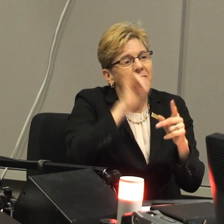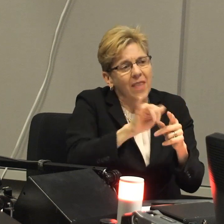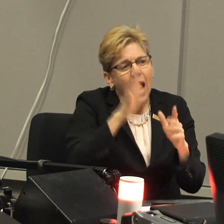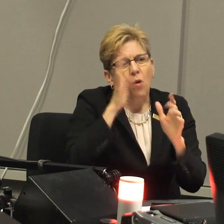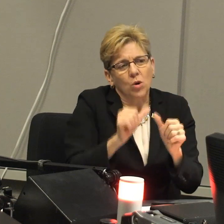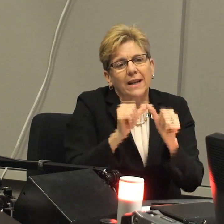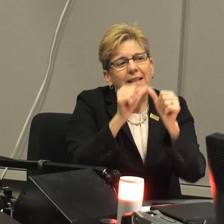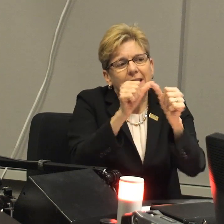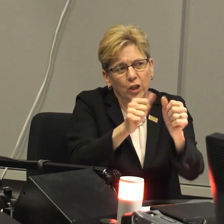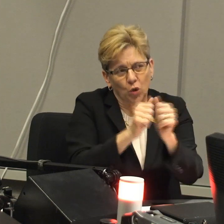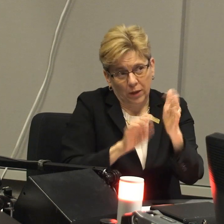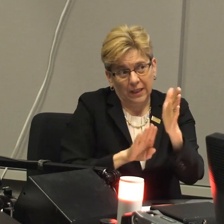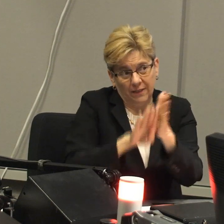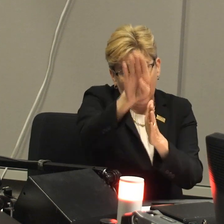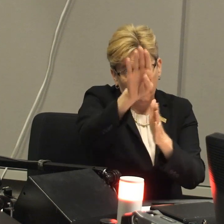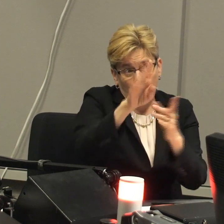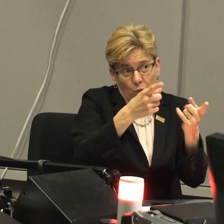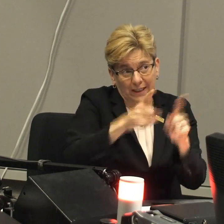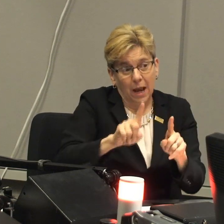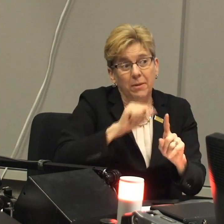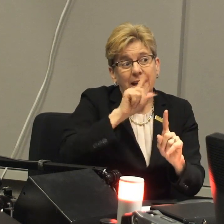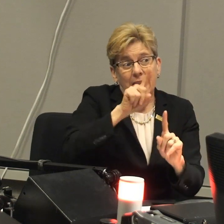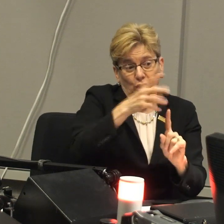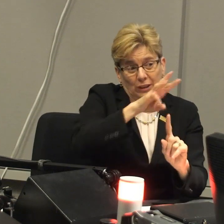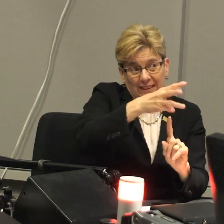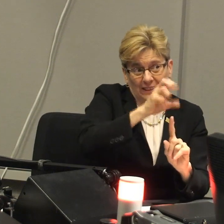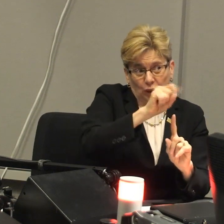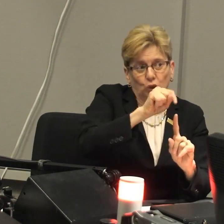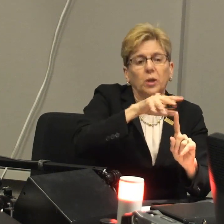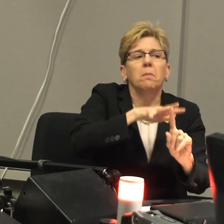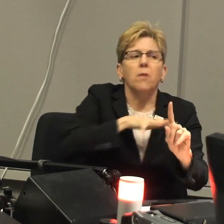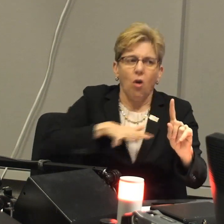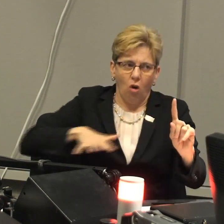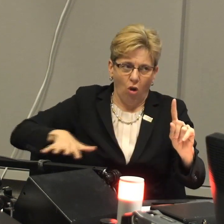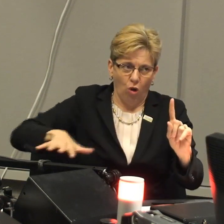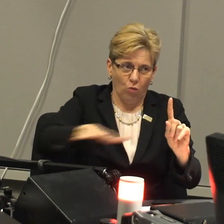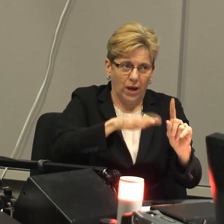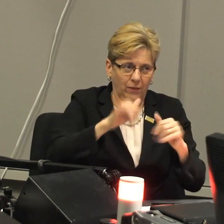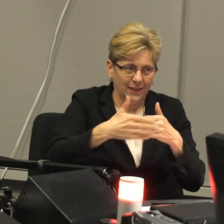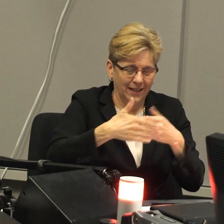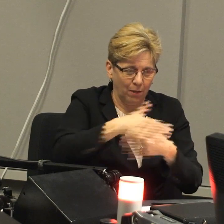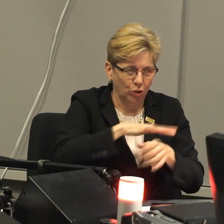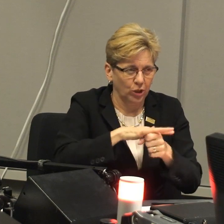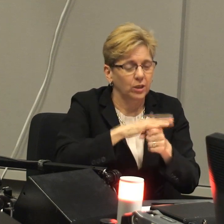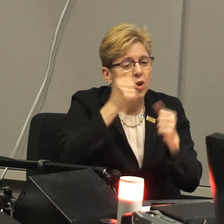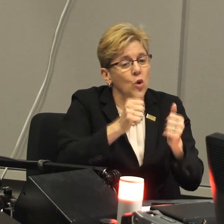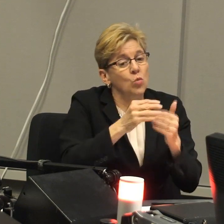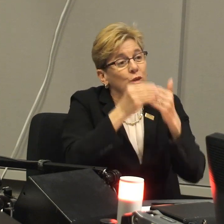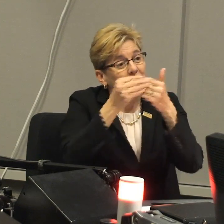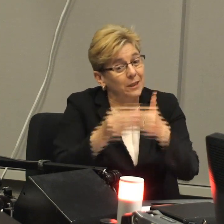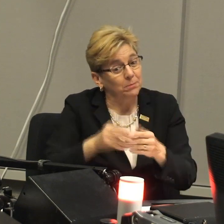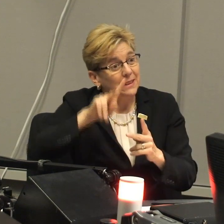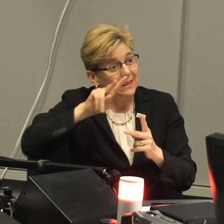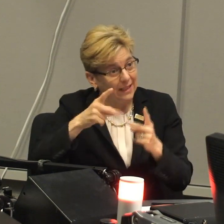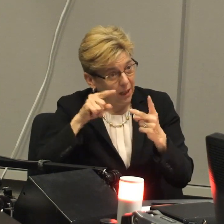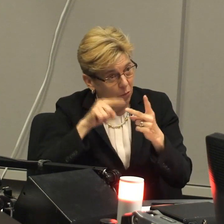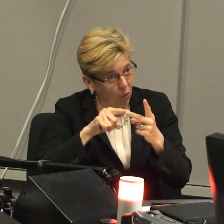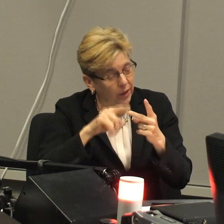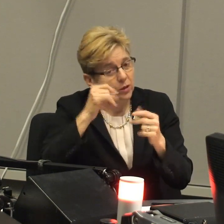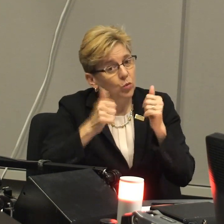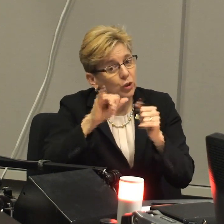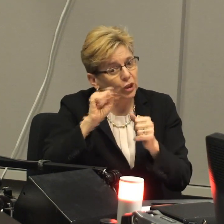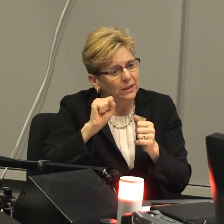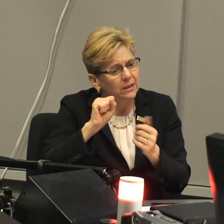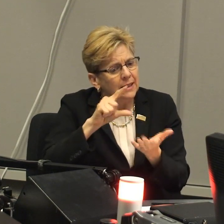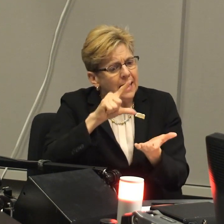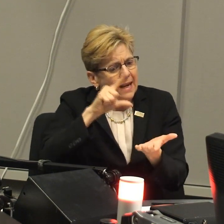openly. More awareness is built there. We want to continue with the development of what's happening, not just on 6th Street, but all around the neighborhood surrounding